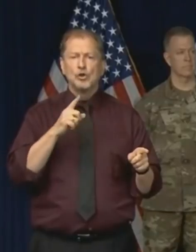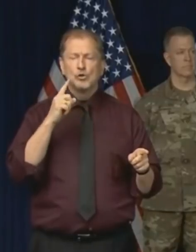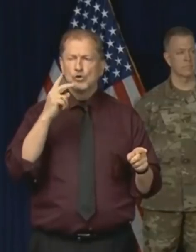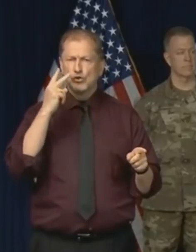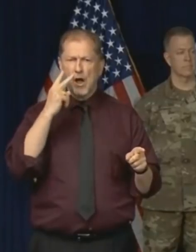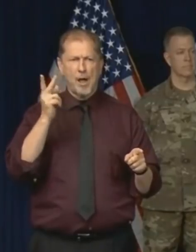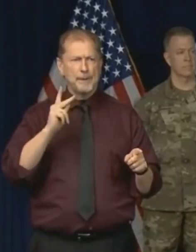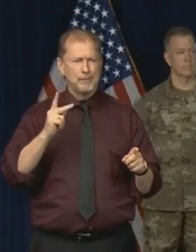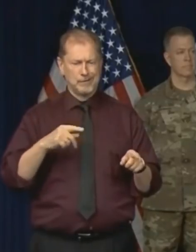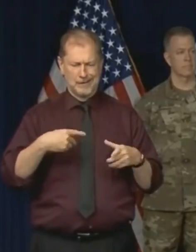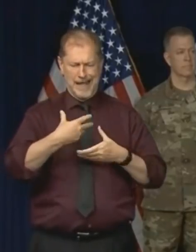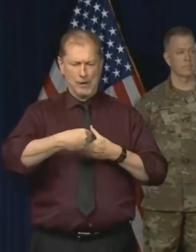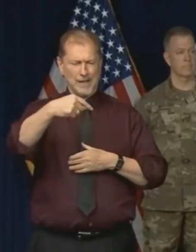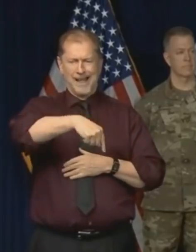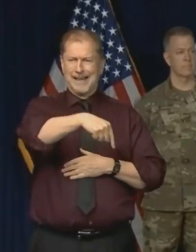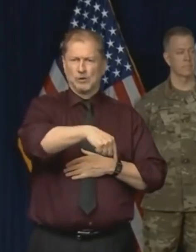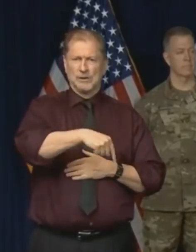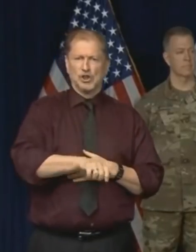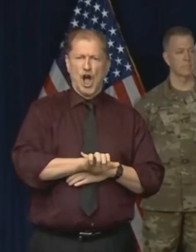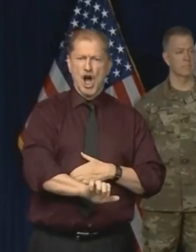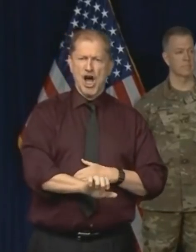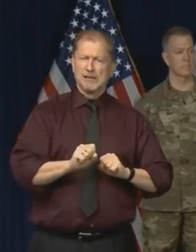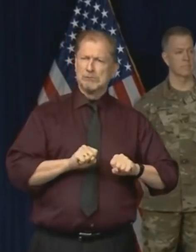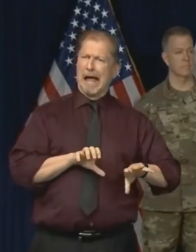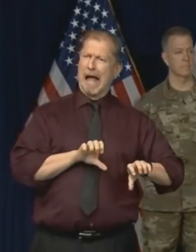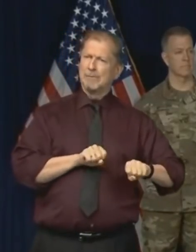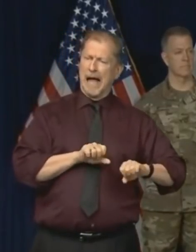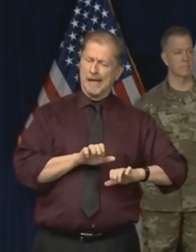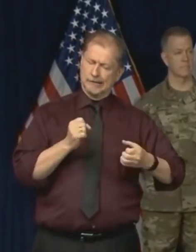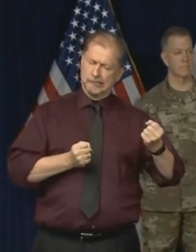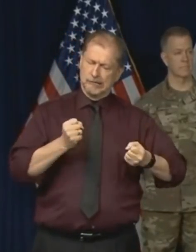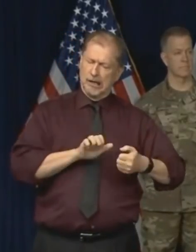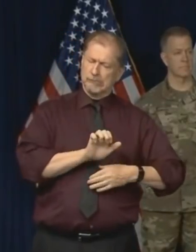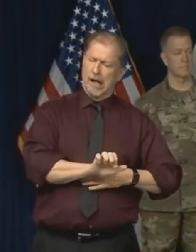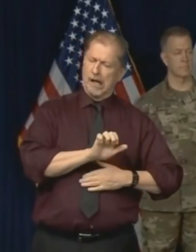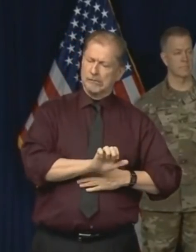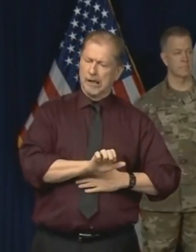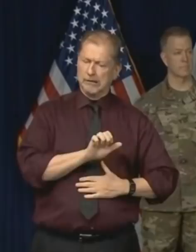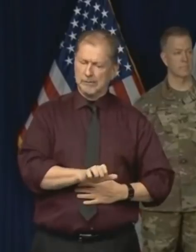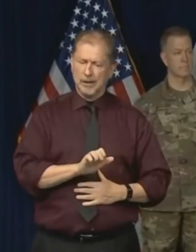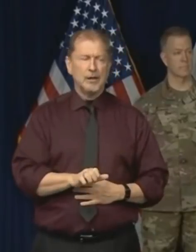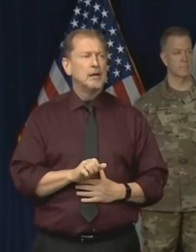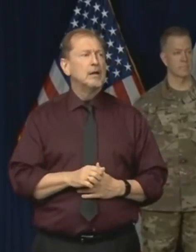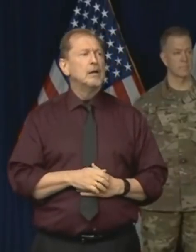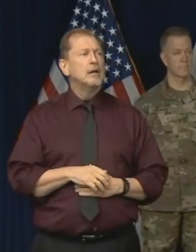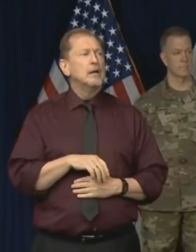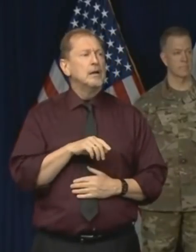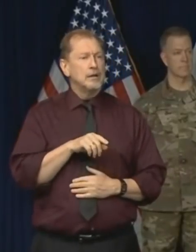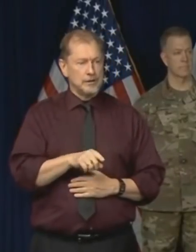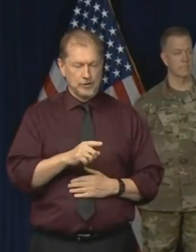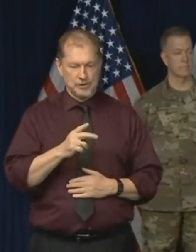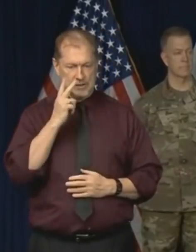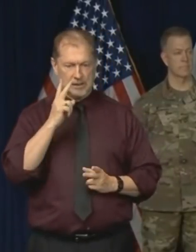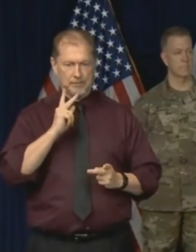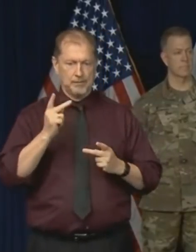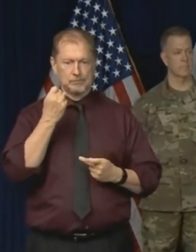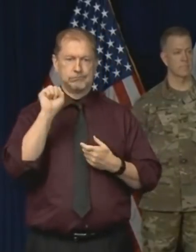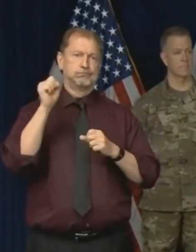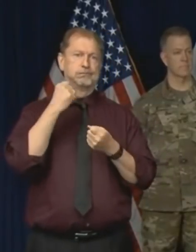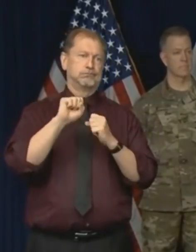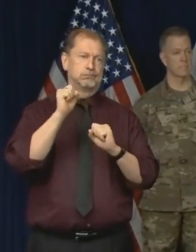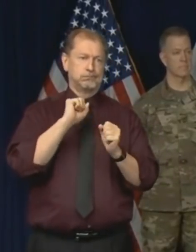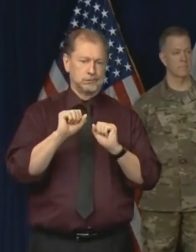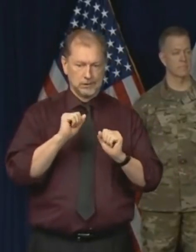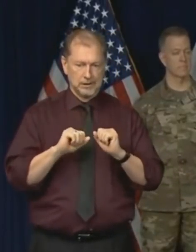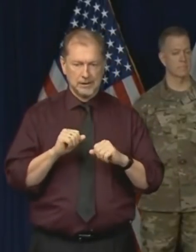protesters circling the block downstairs honking and saying lift the ban. That's got to be a sign of how rambunctious people are going to get